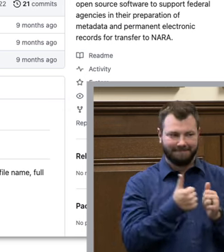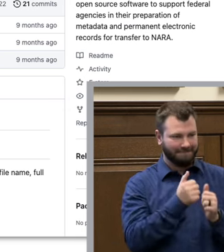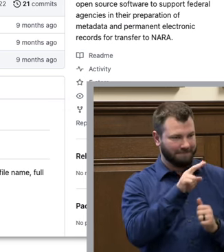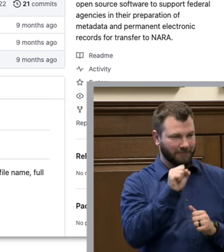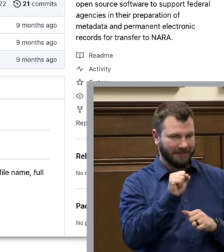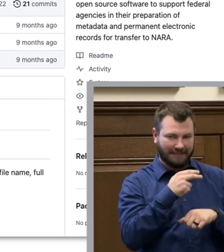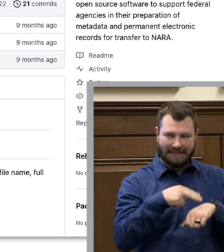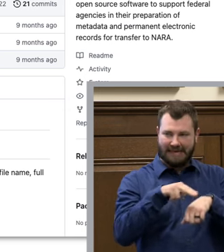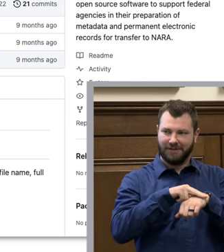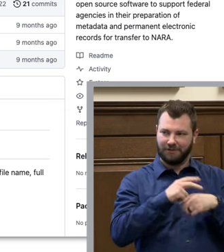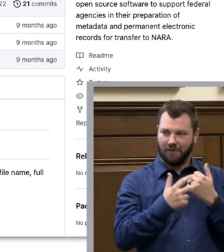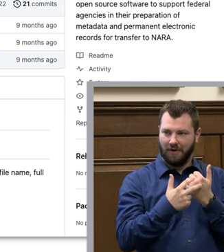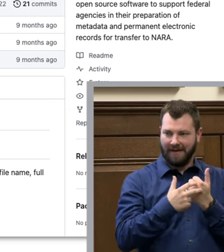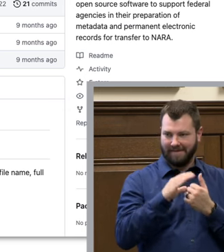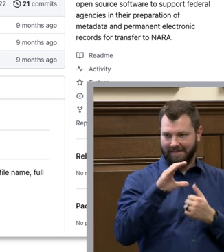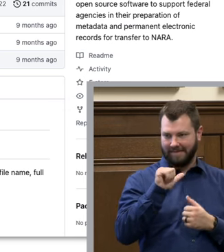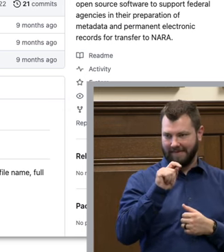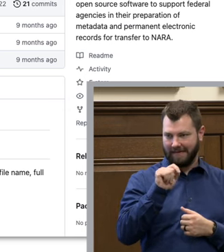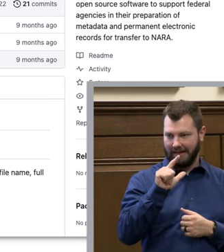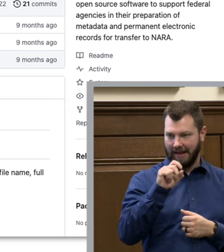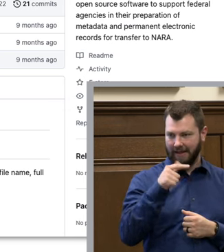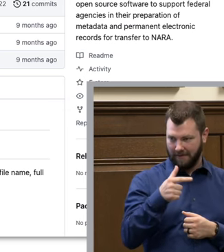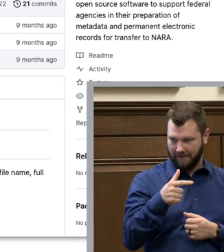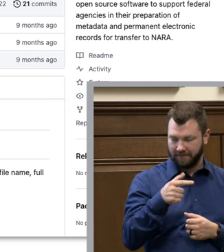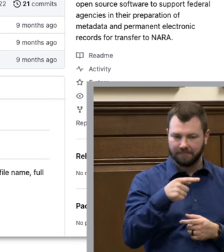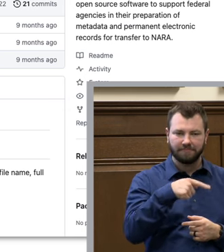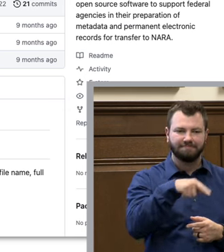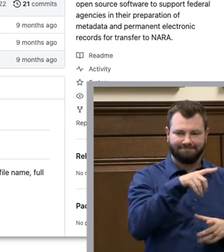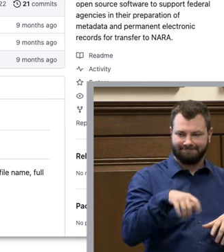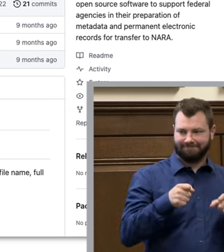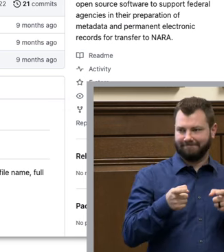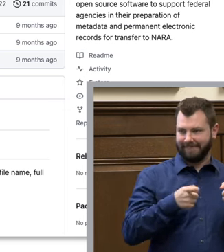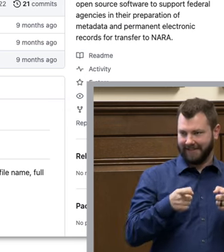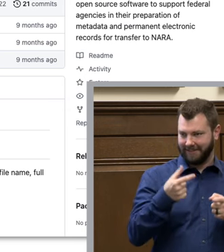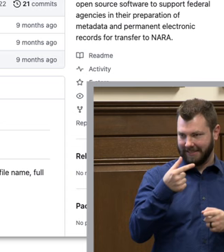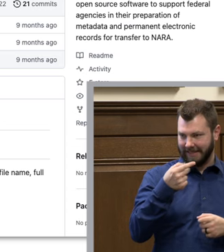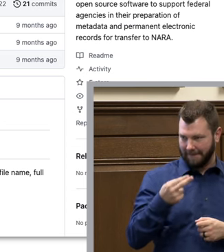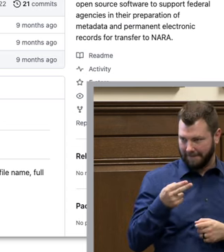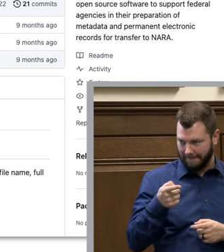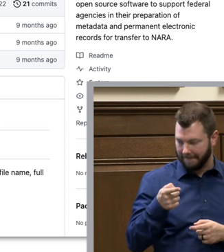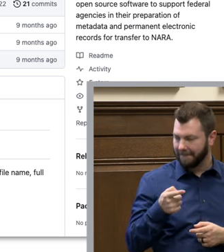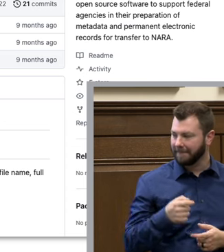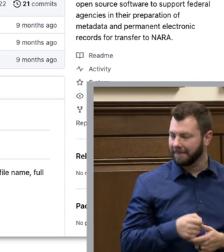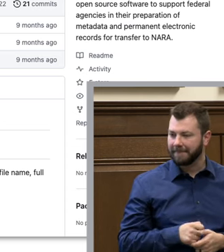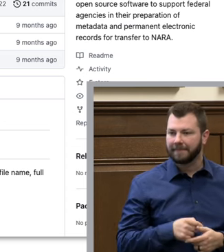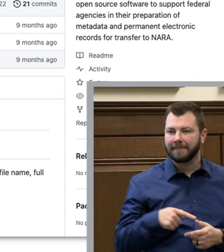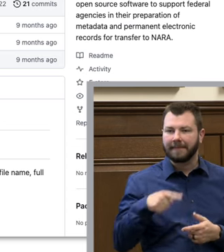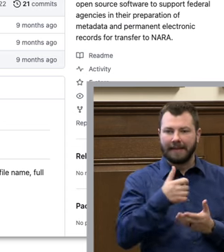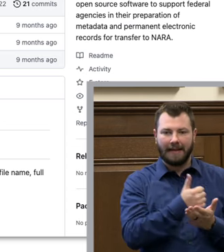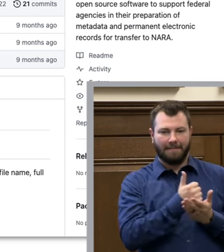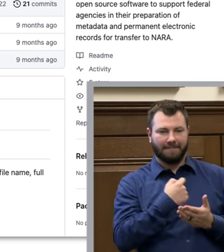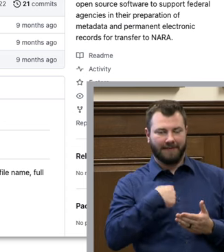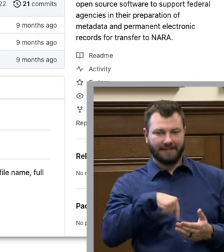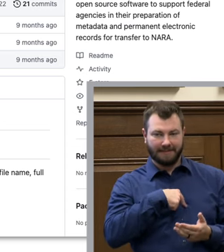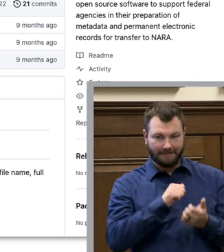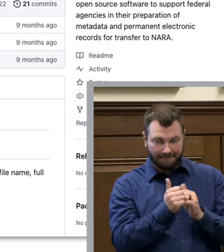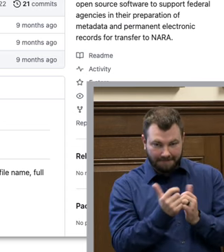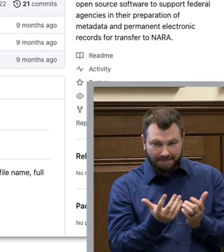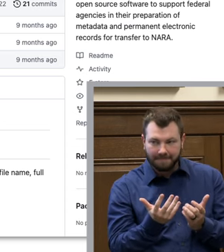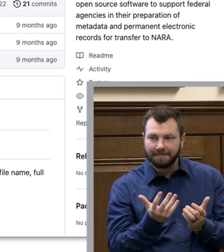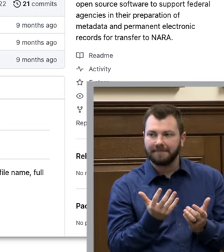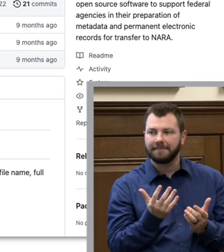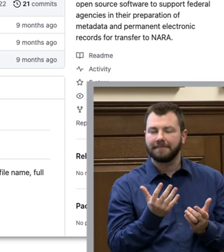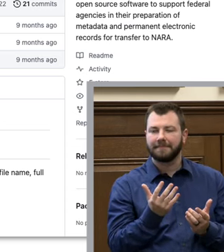catalog so they manage the get hub and they helped us by making